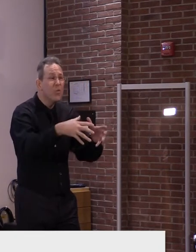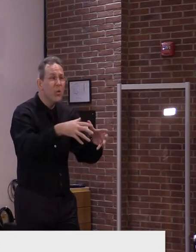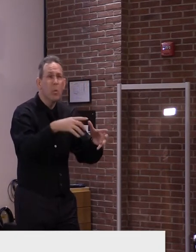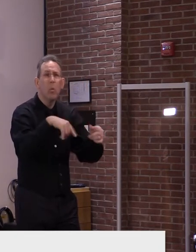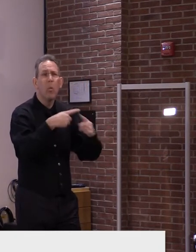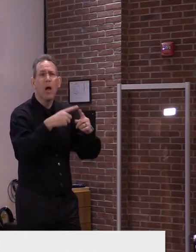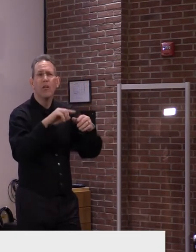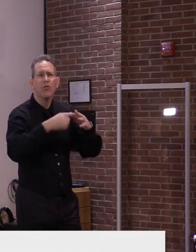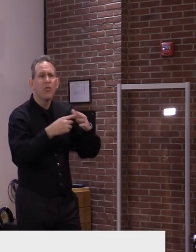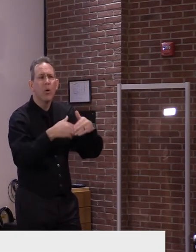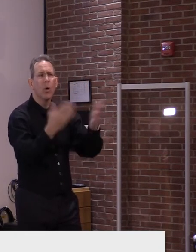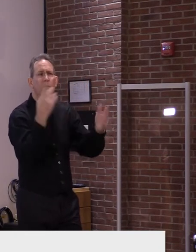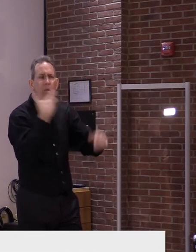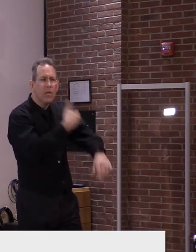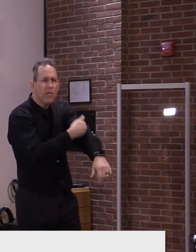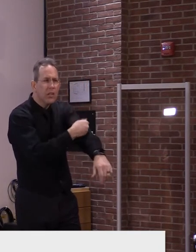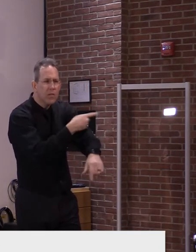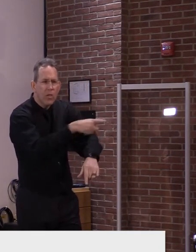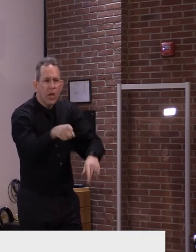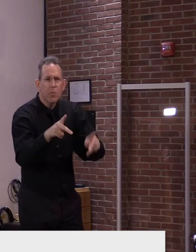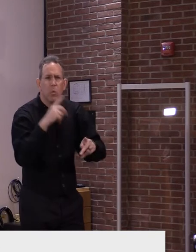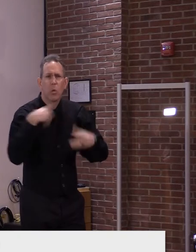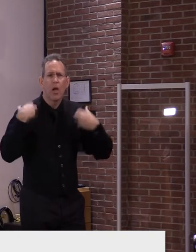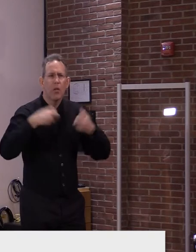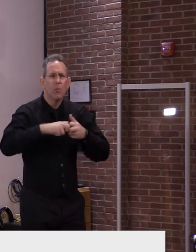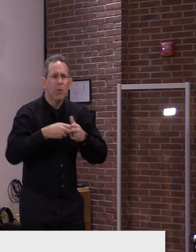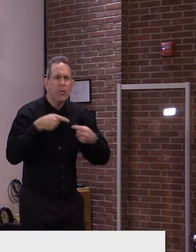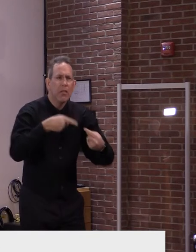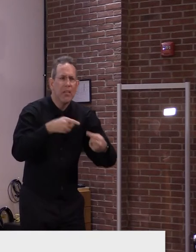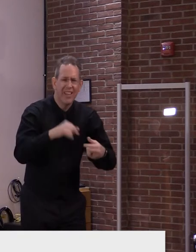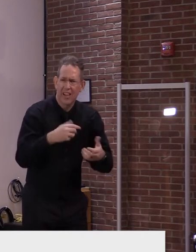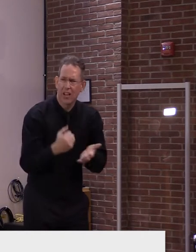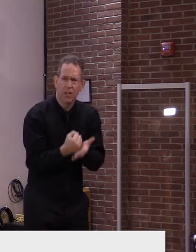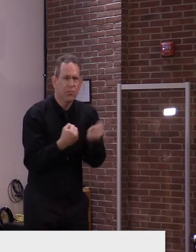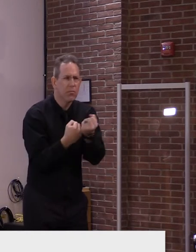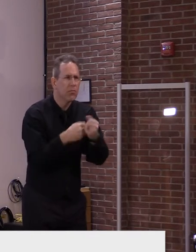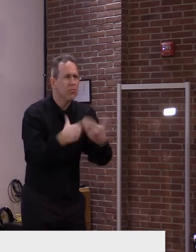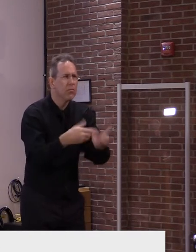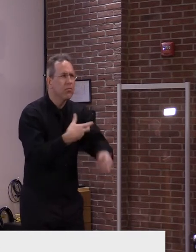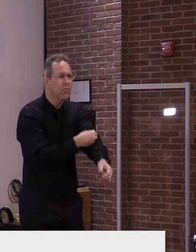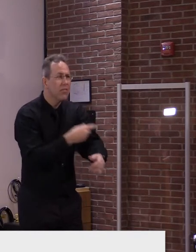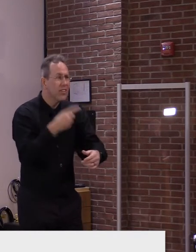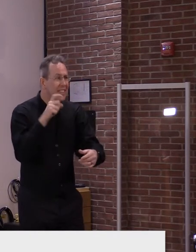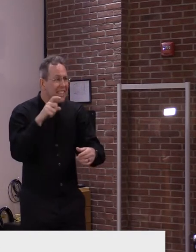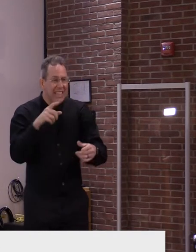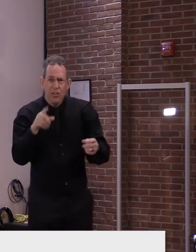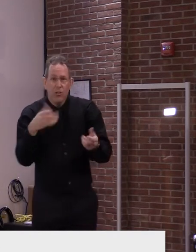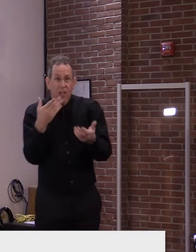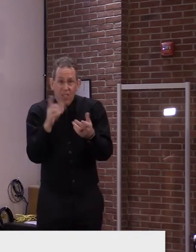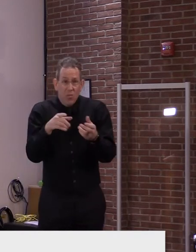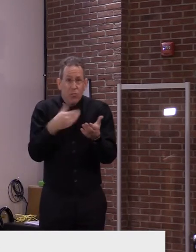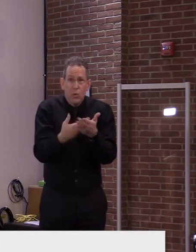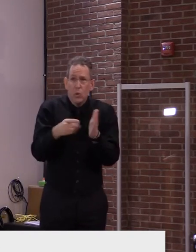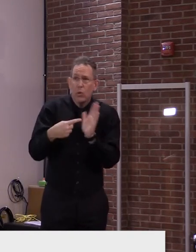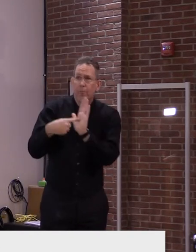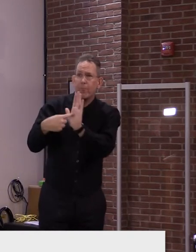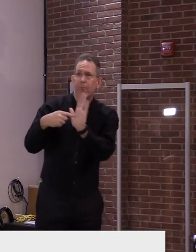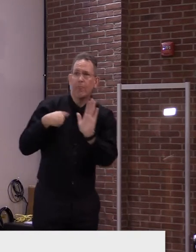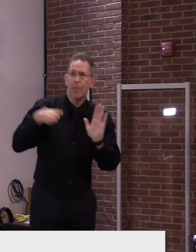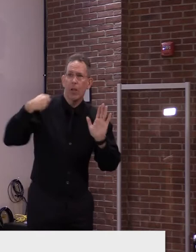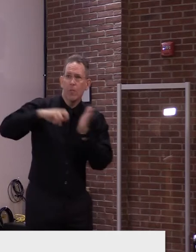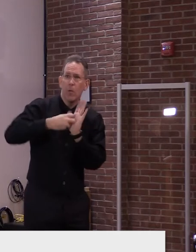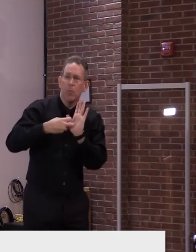whether he will have to prove, um, that he has those conditions and if so, how? Yeah, we're,